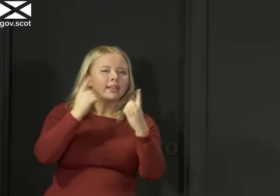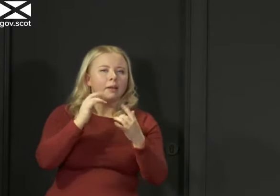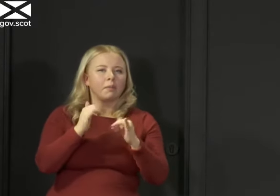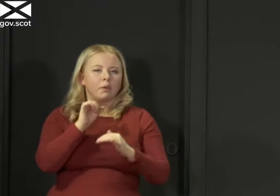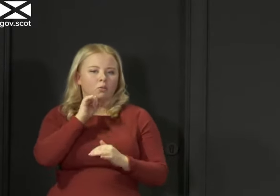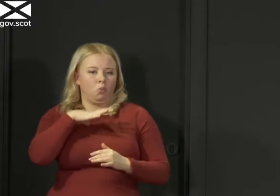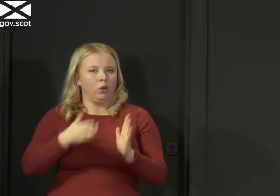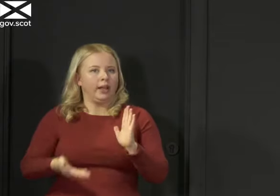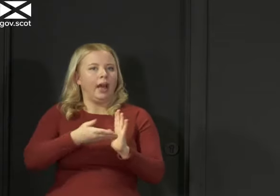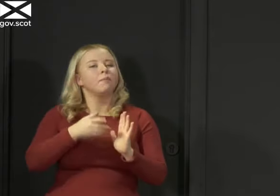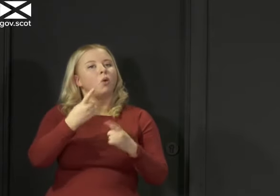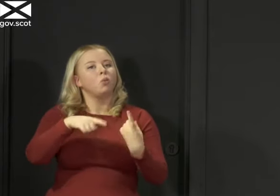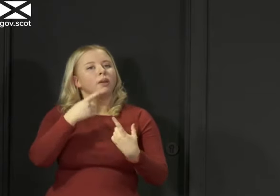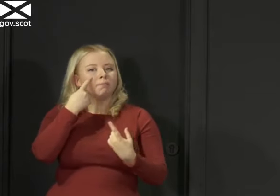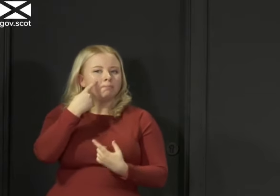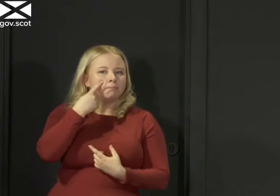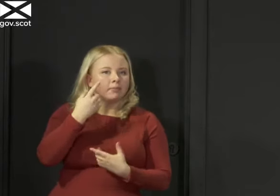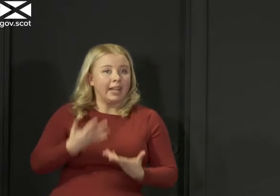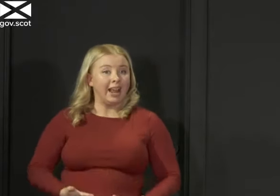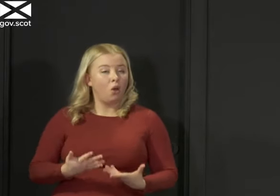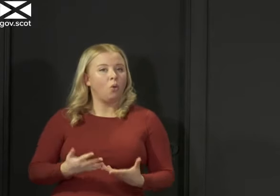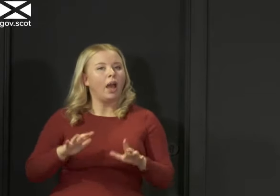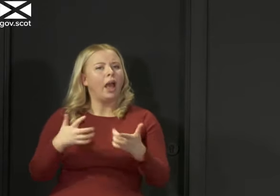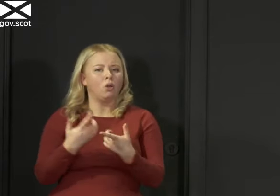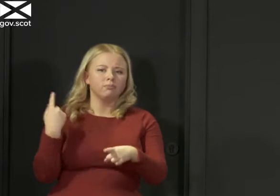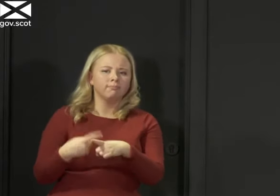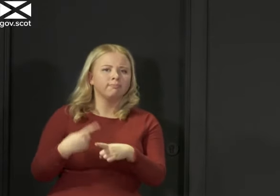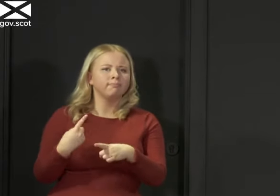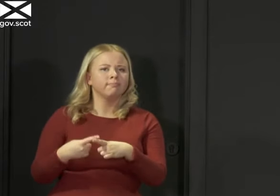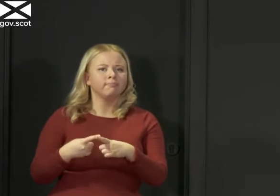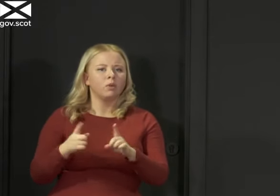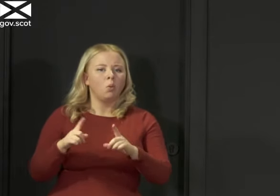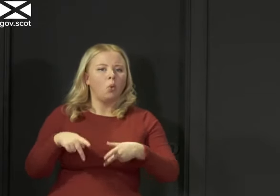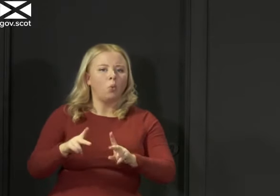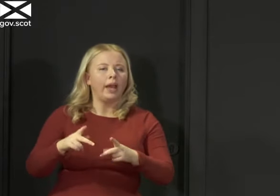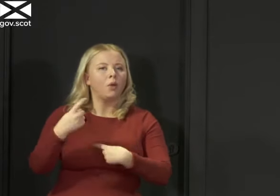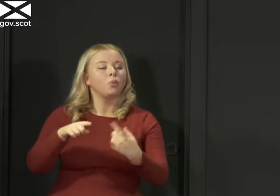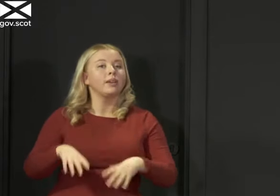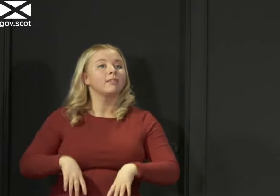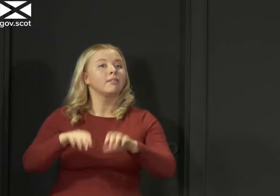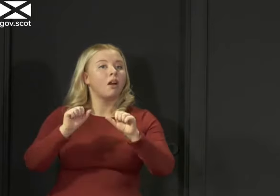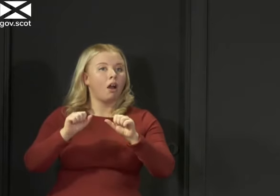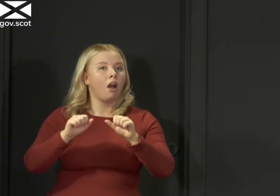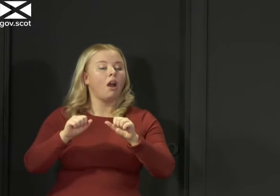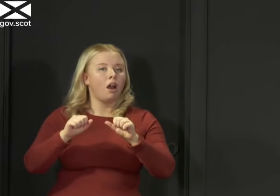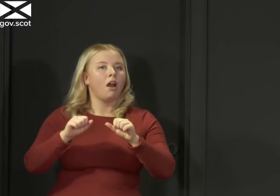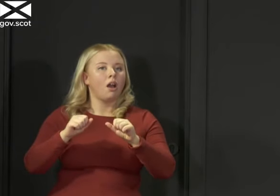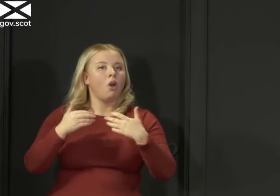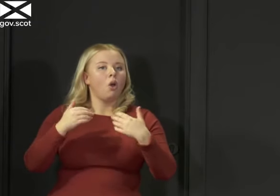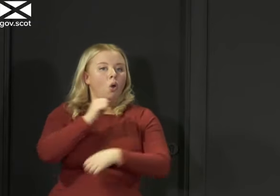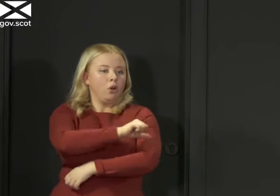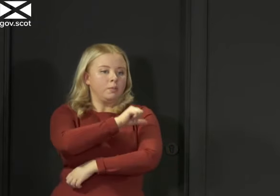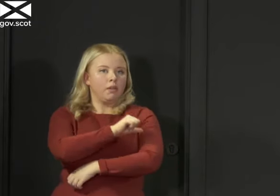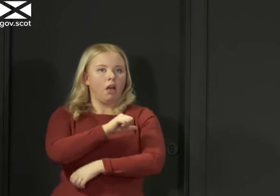right now at how quickly and in what phasing we start to resume hospital procedures